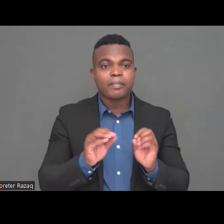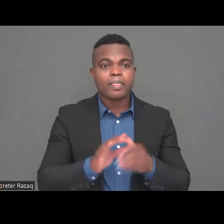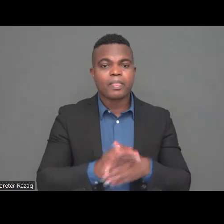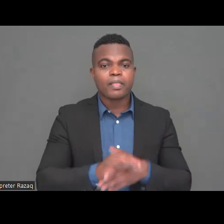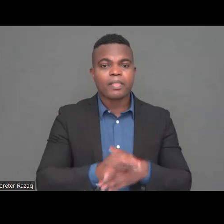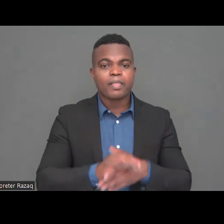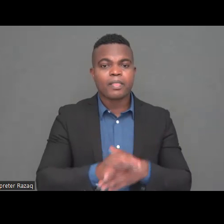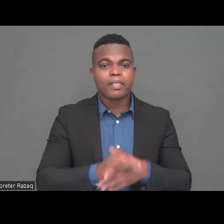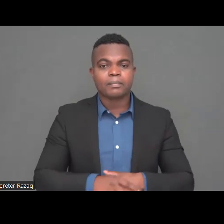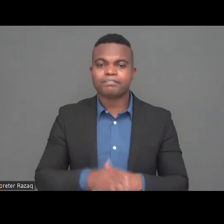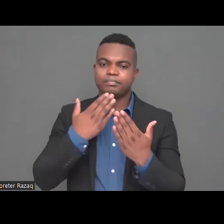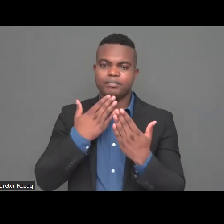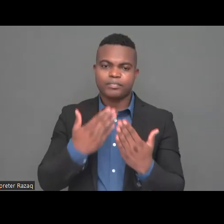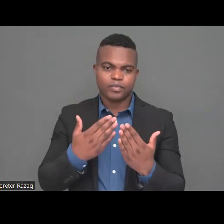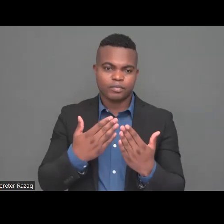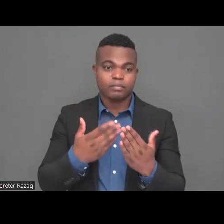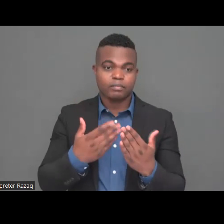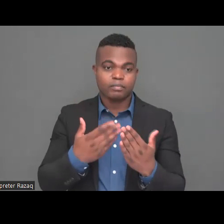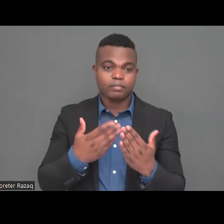may I yep